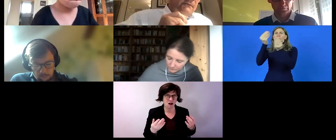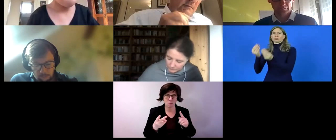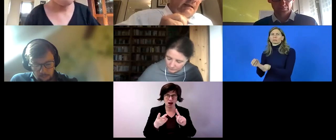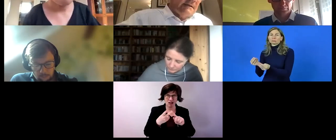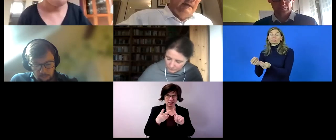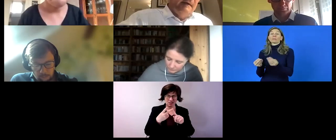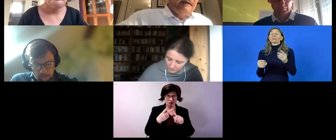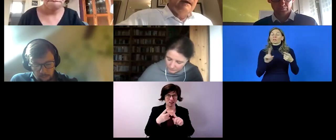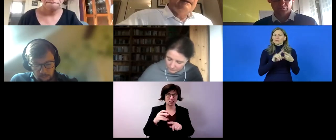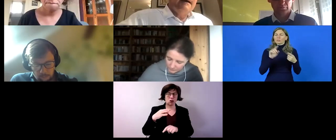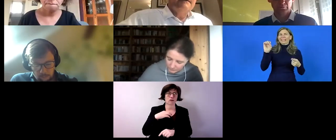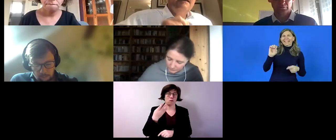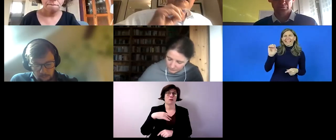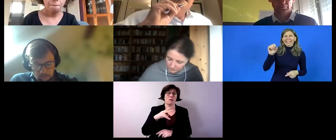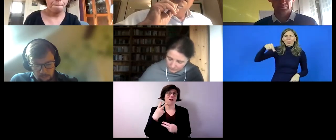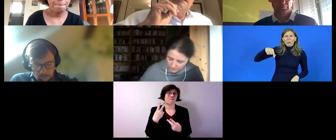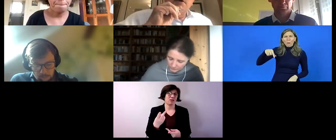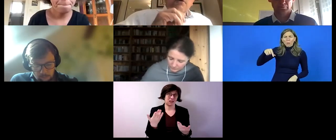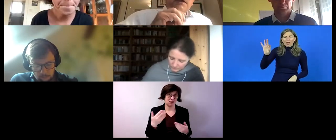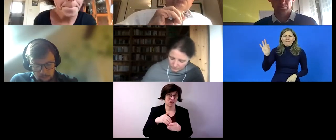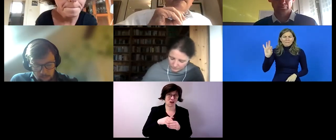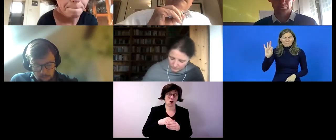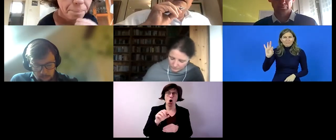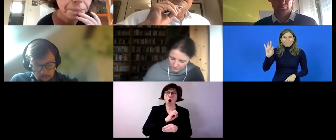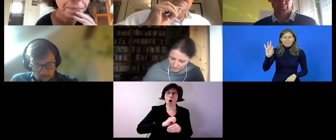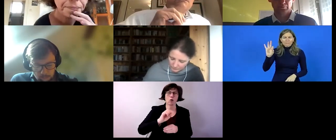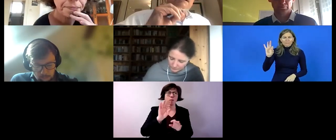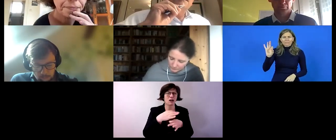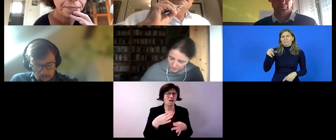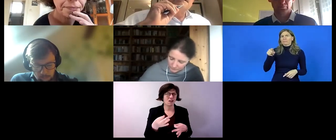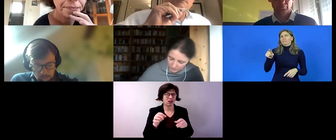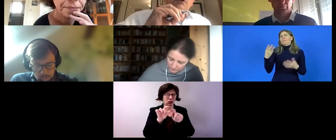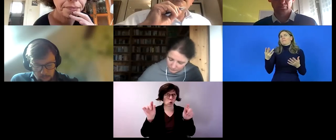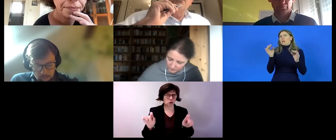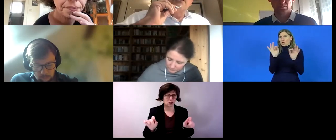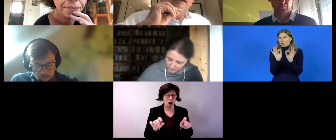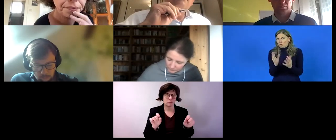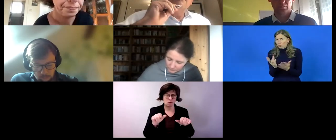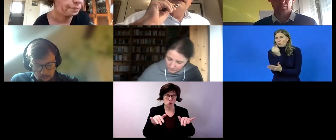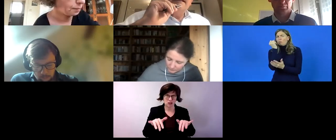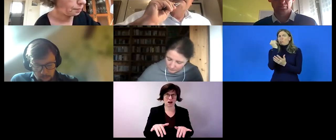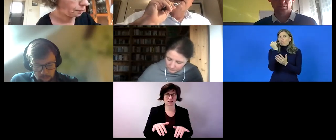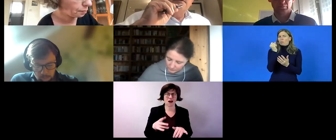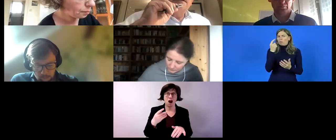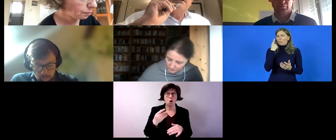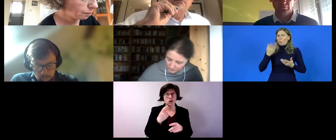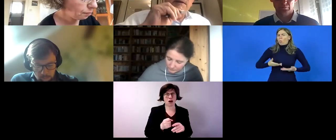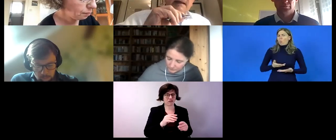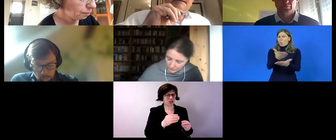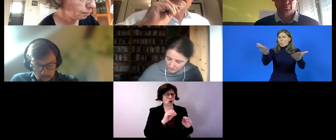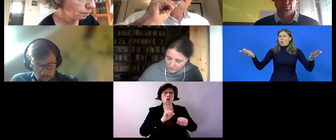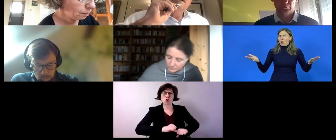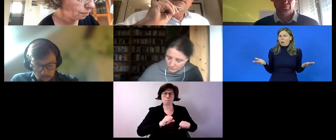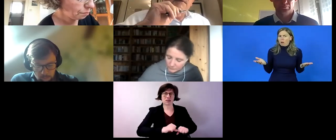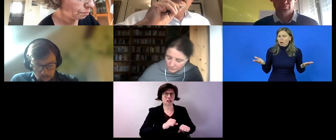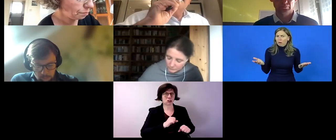eqf is um is a very very useful instrument for us all and within the